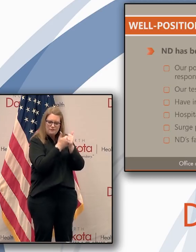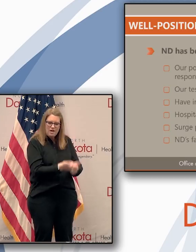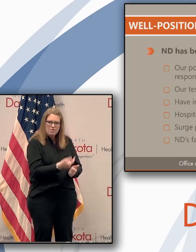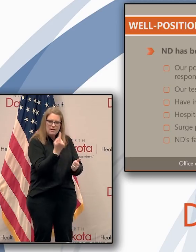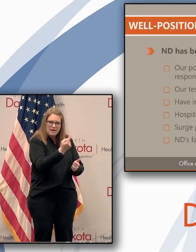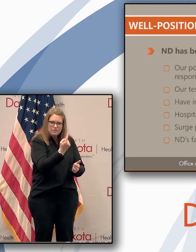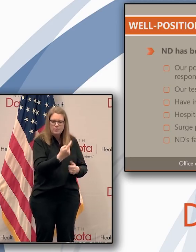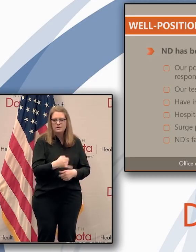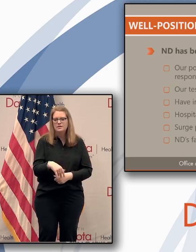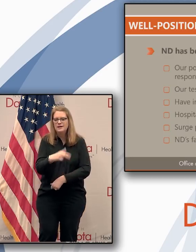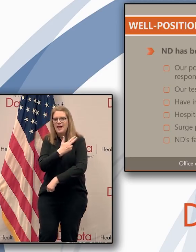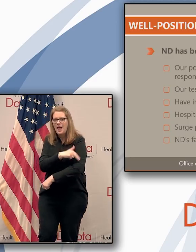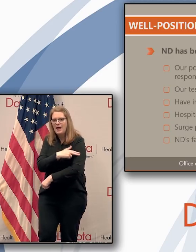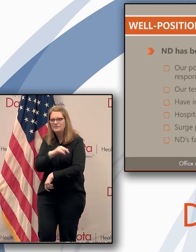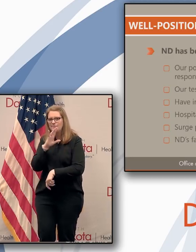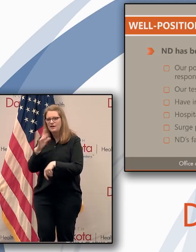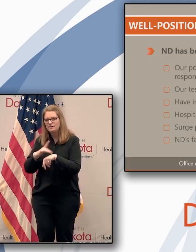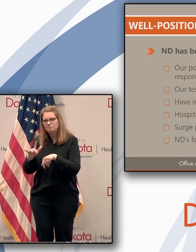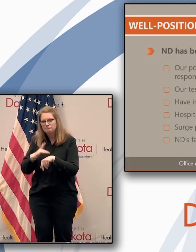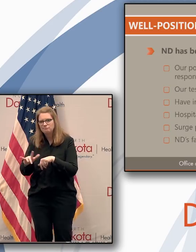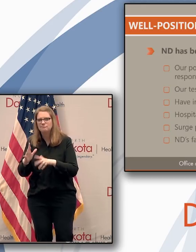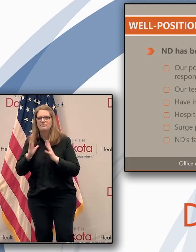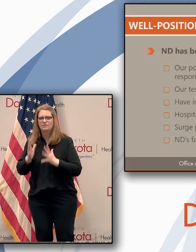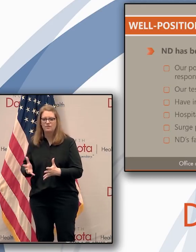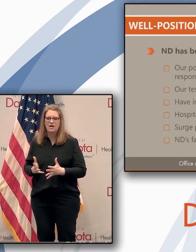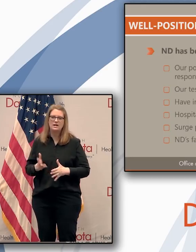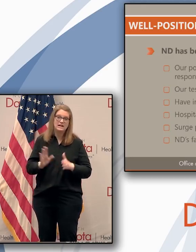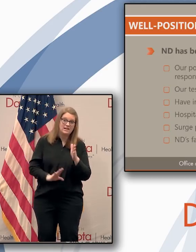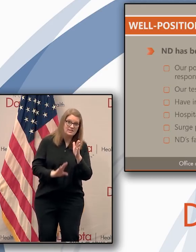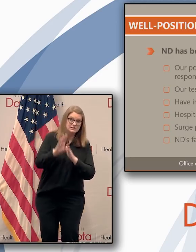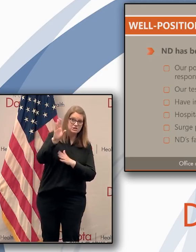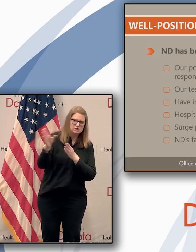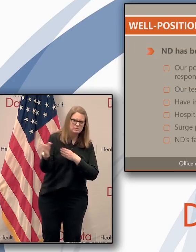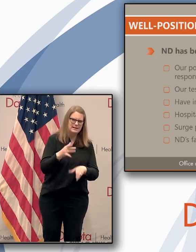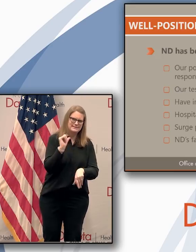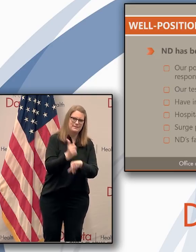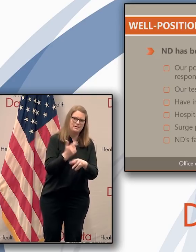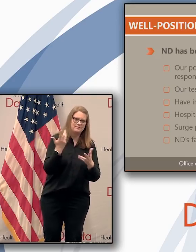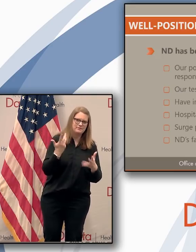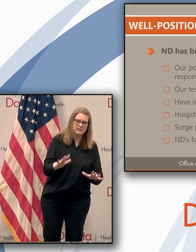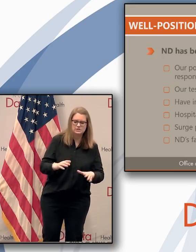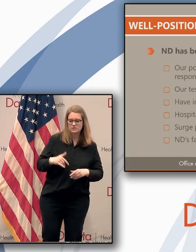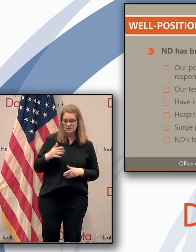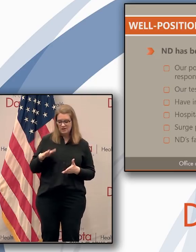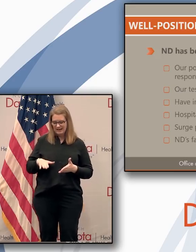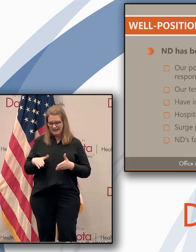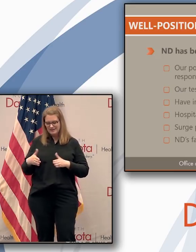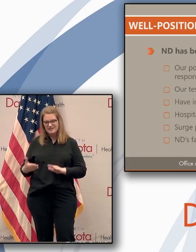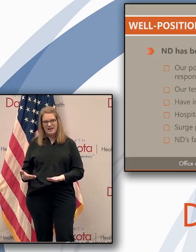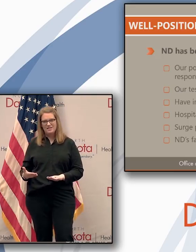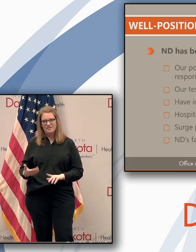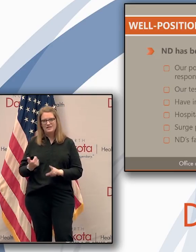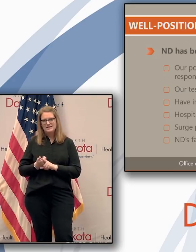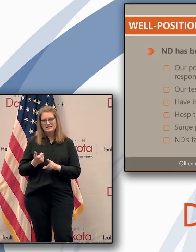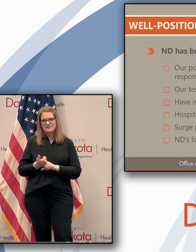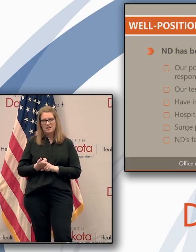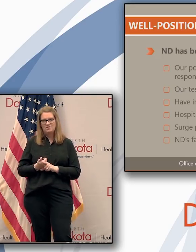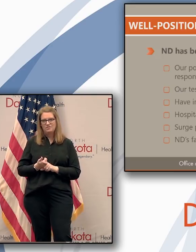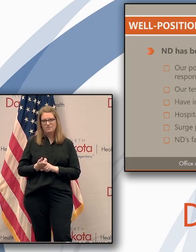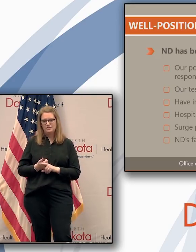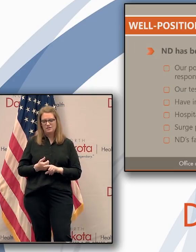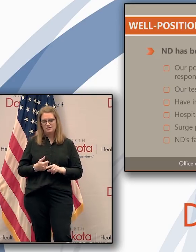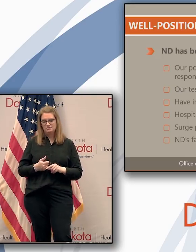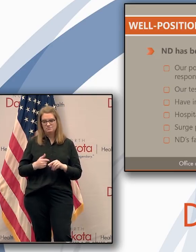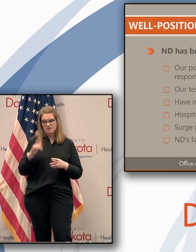Hospital bed utilization has been low. Surge plans are in place and our fatality rate has been the sixth lowest in the nation. So